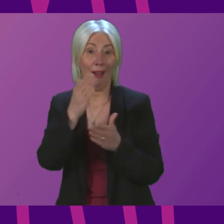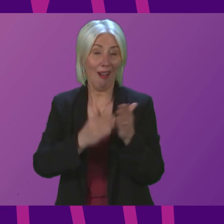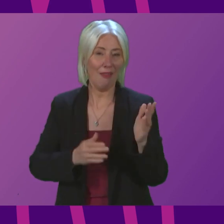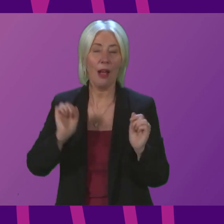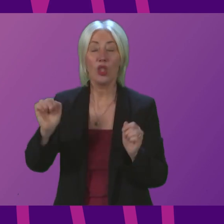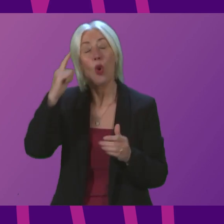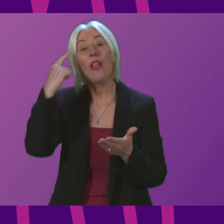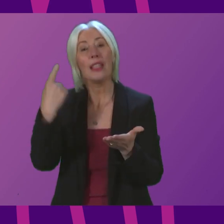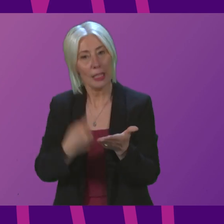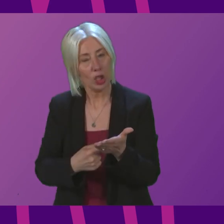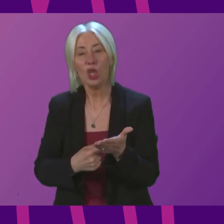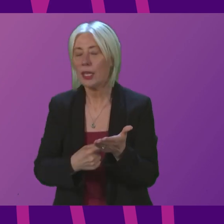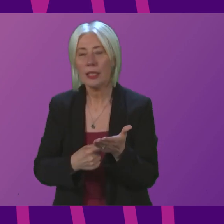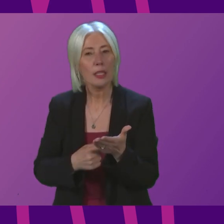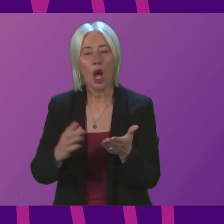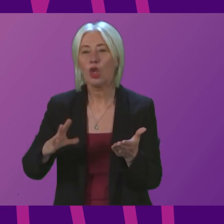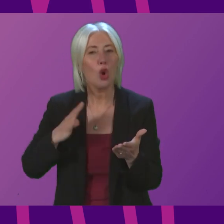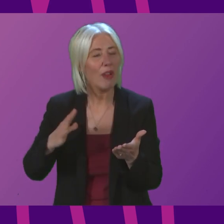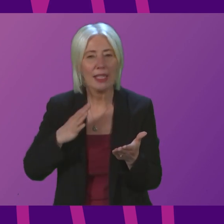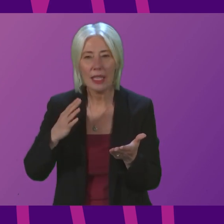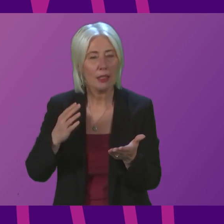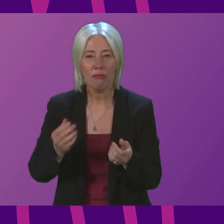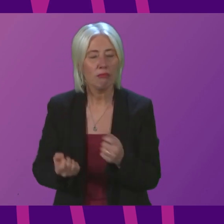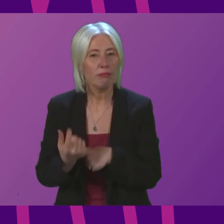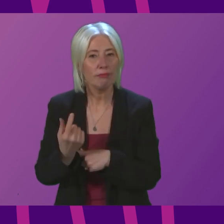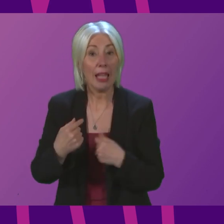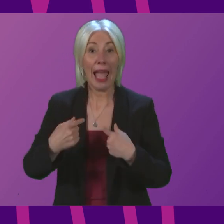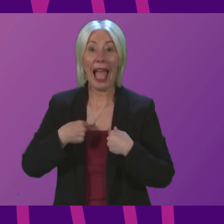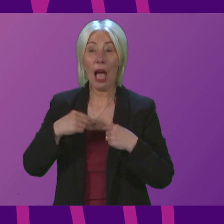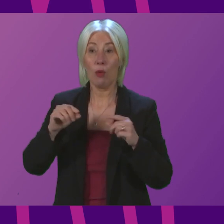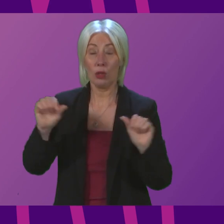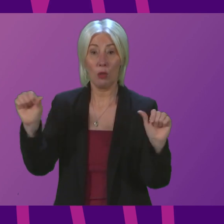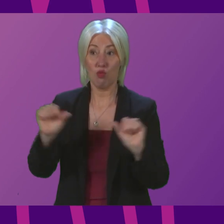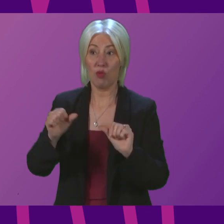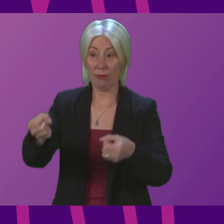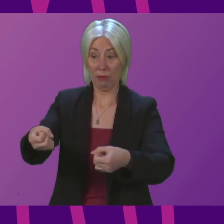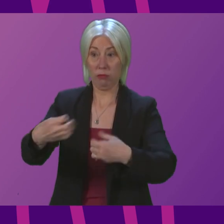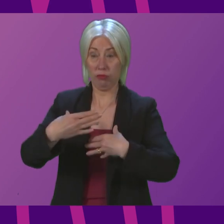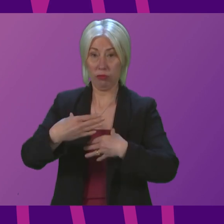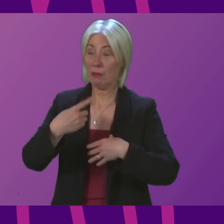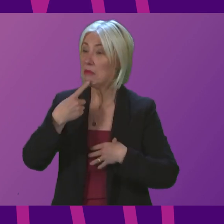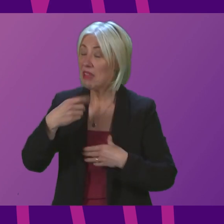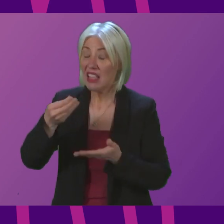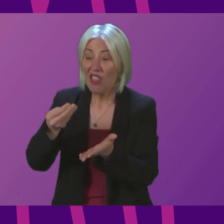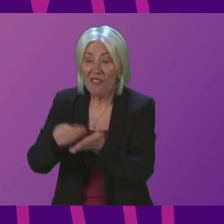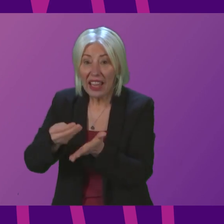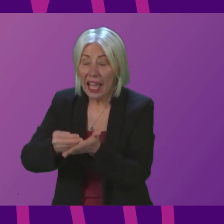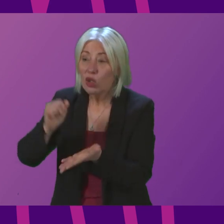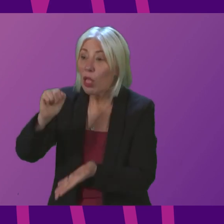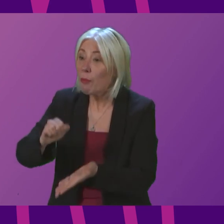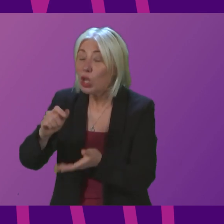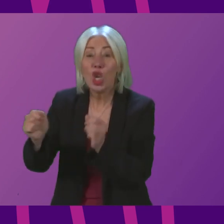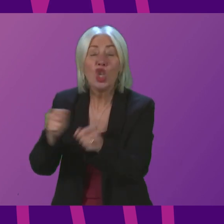decision had been taken, and I was being briefed that there was no change to the financial budget